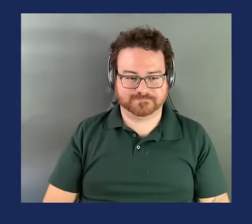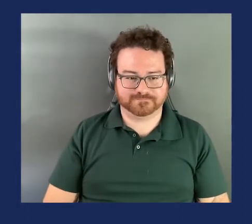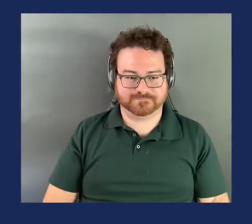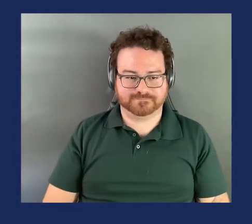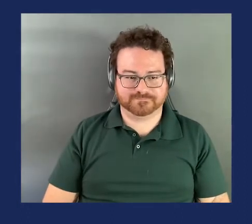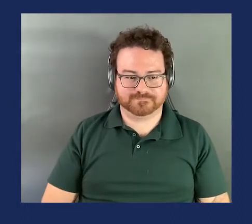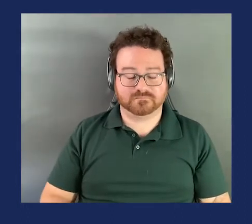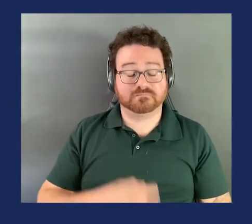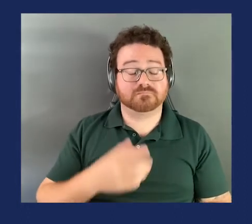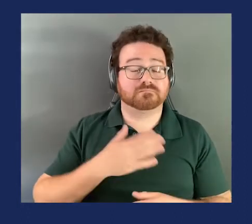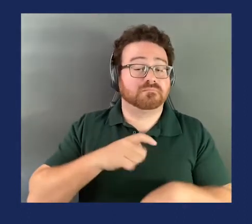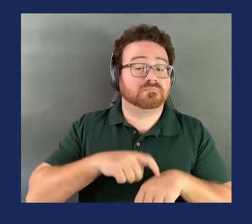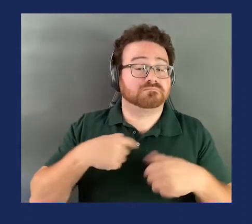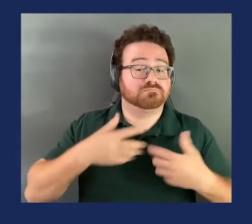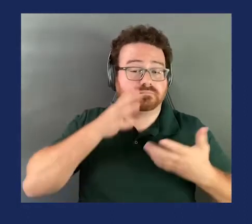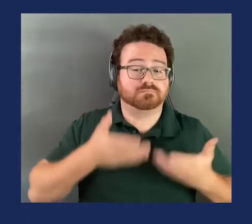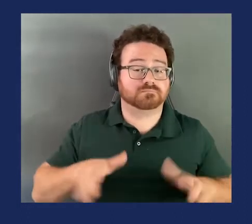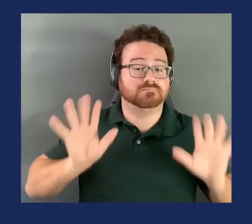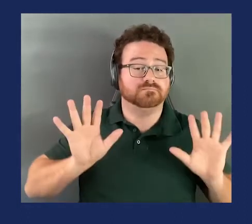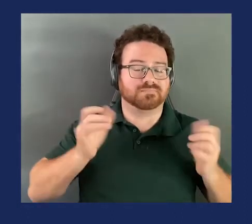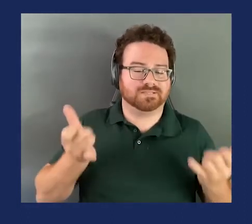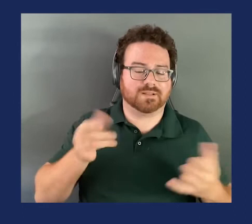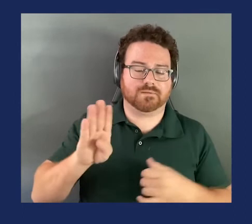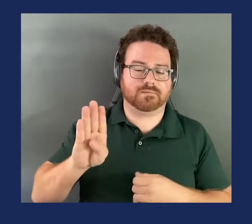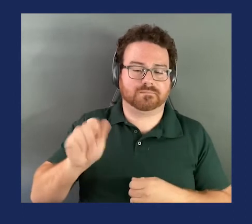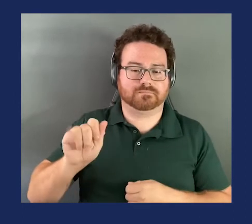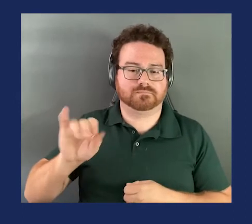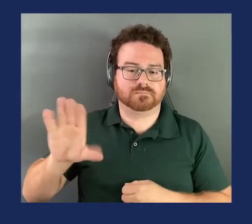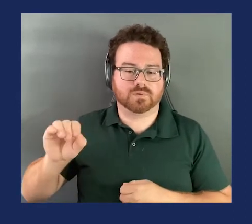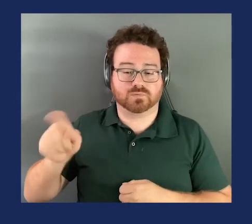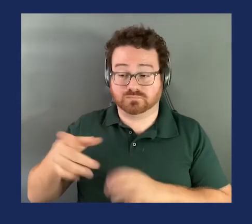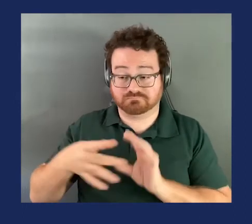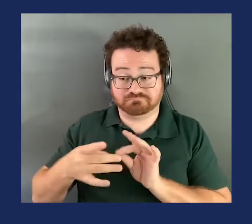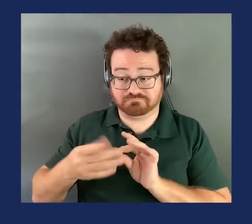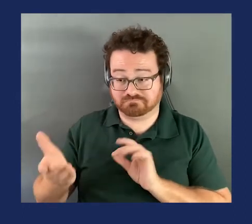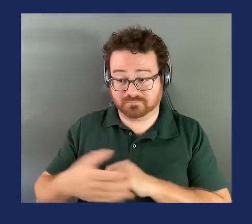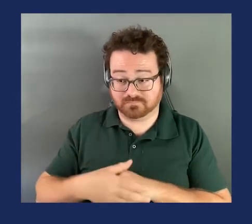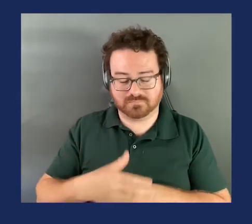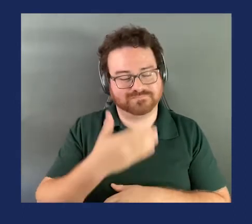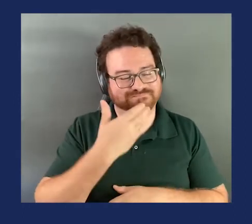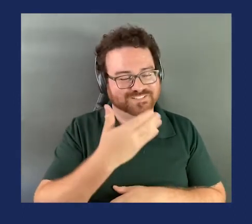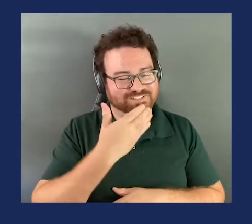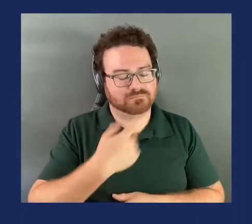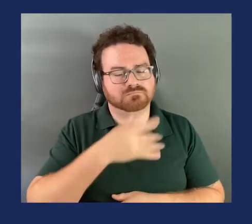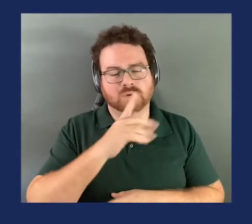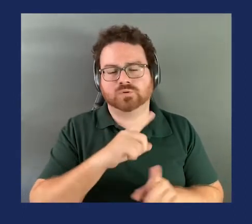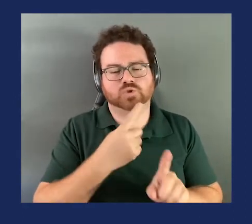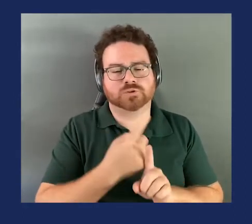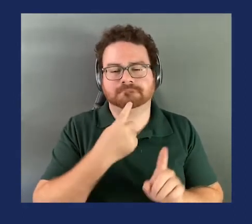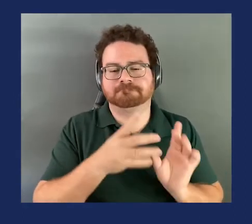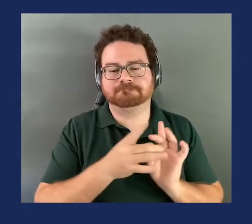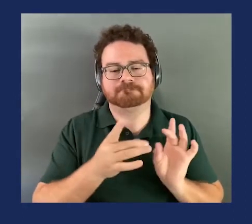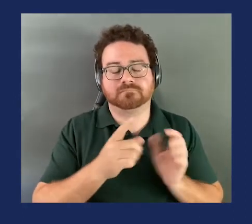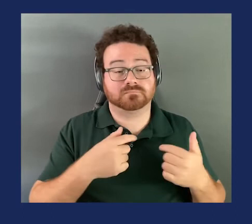I yield the remainder of my time and turn to Commissioner Bianco. Do you have a statement? Thank you. Let me just state that I